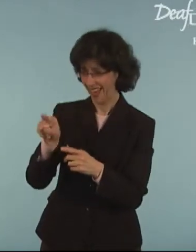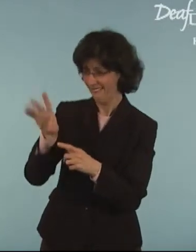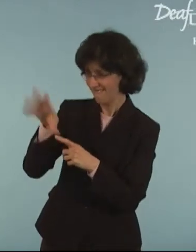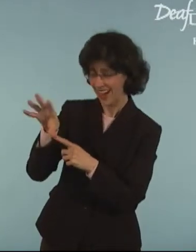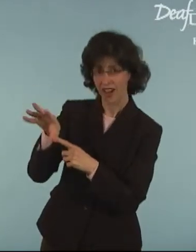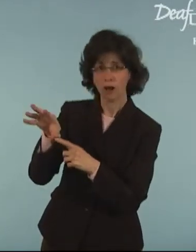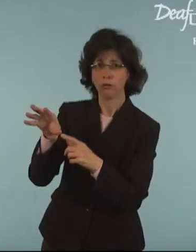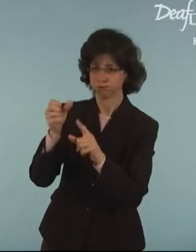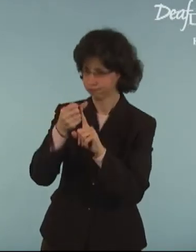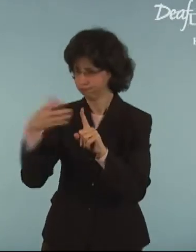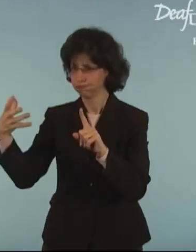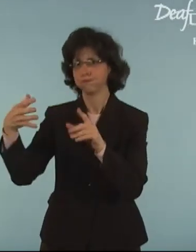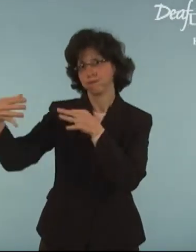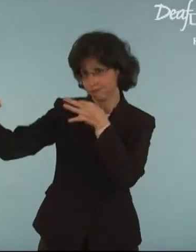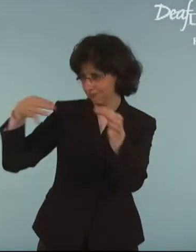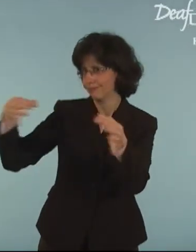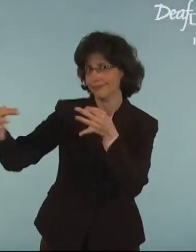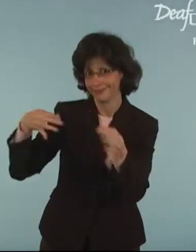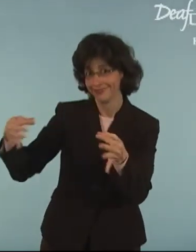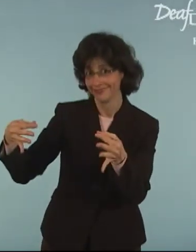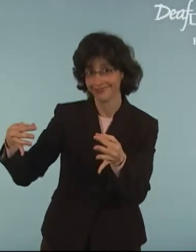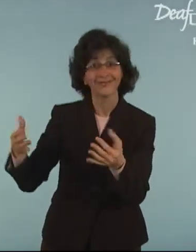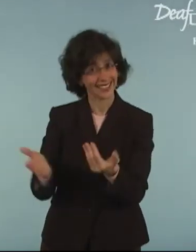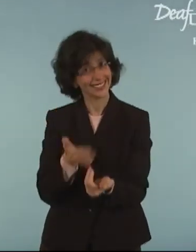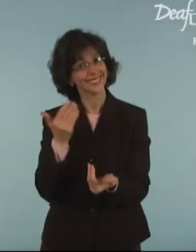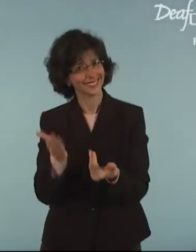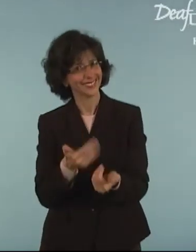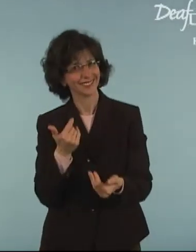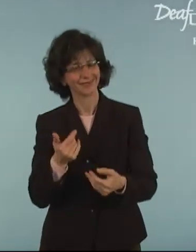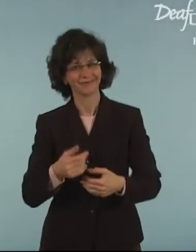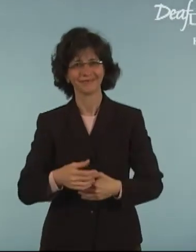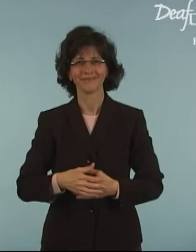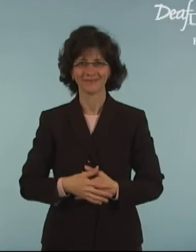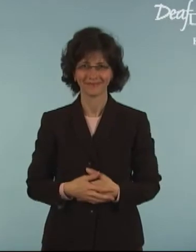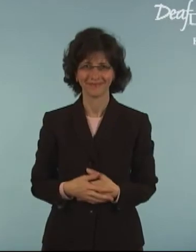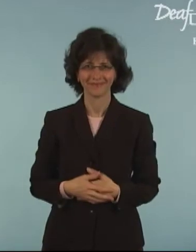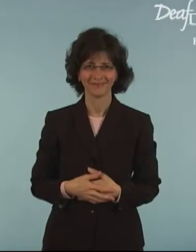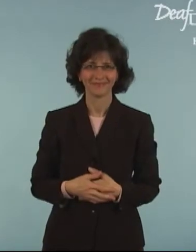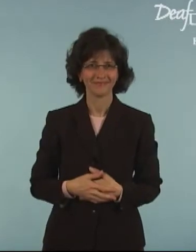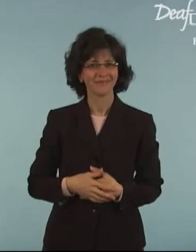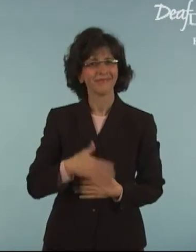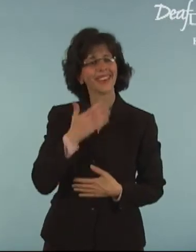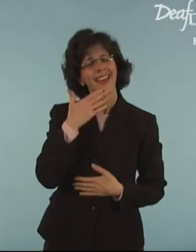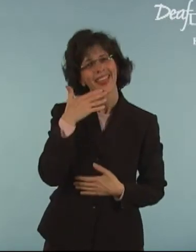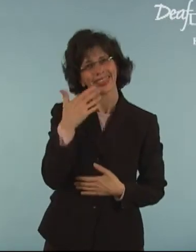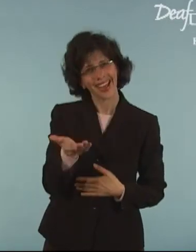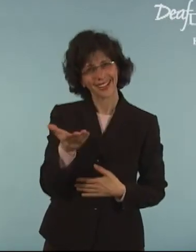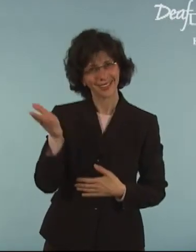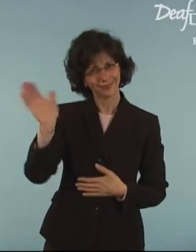This video will show you how to make it step by step. Thank you. you.